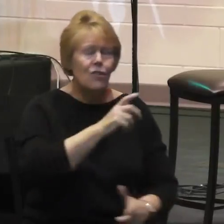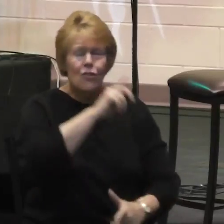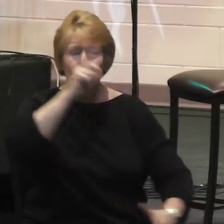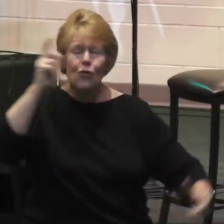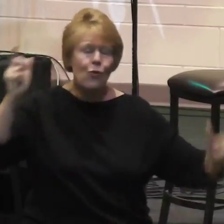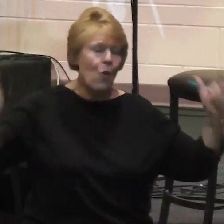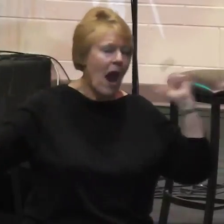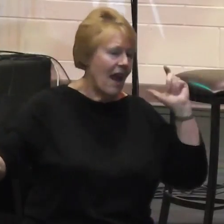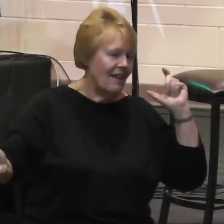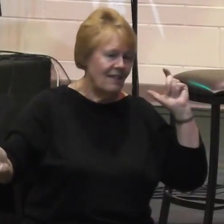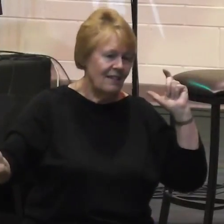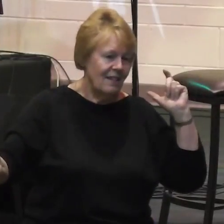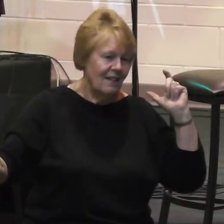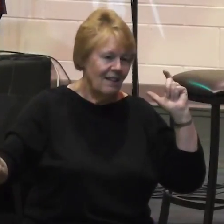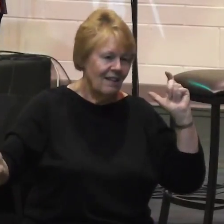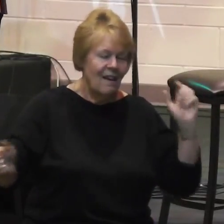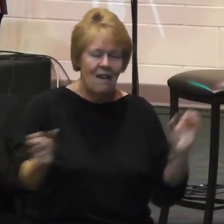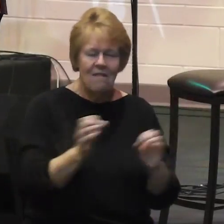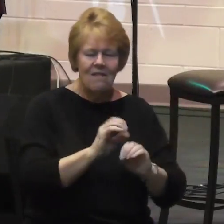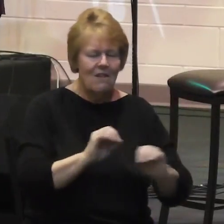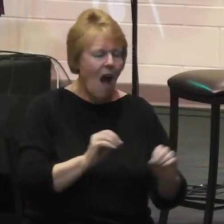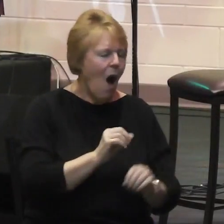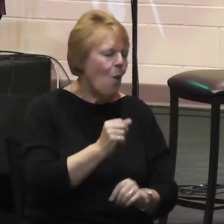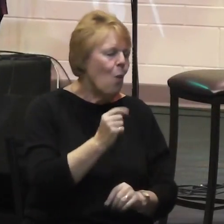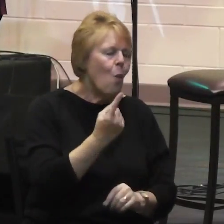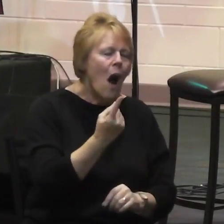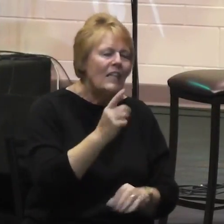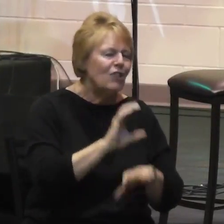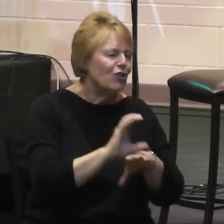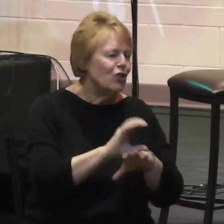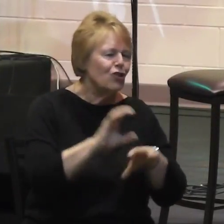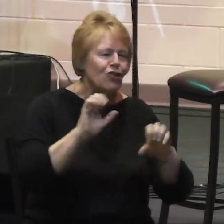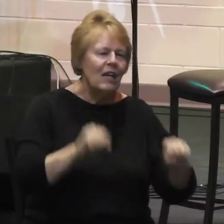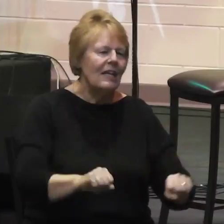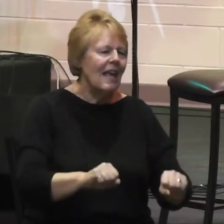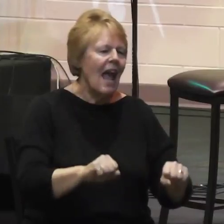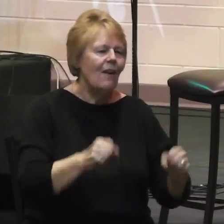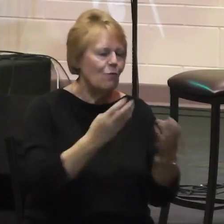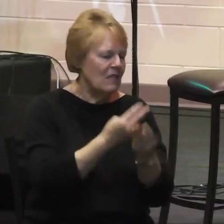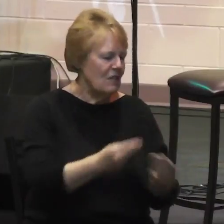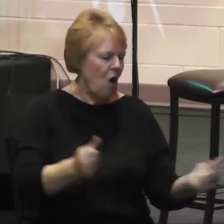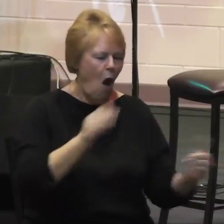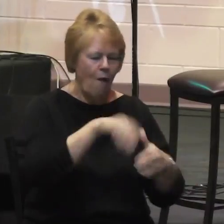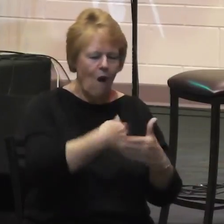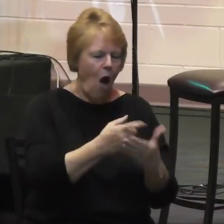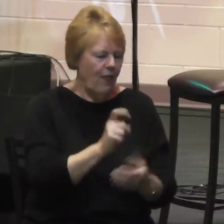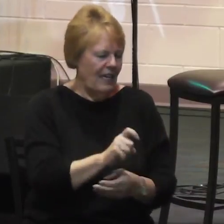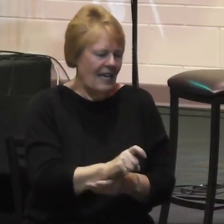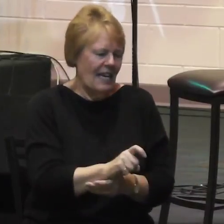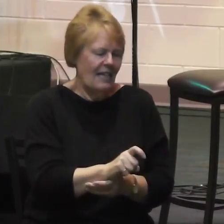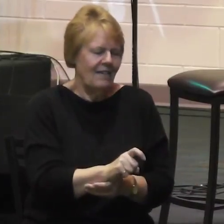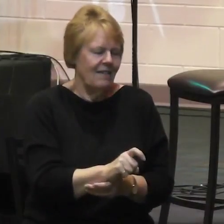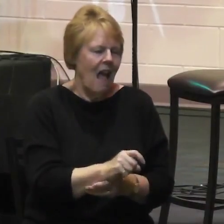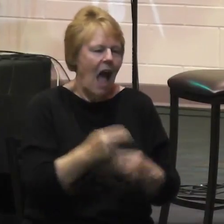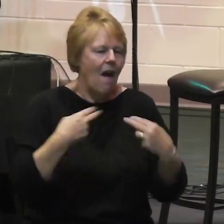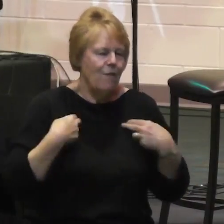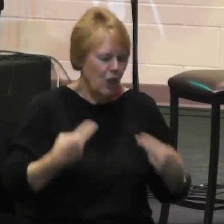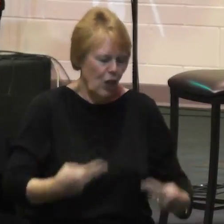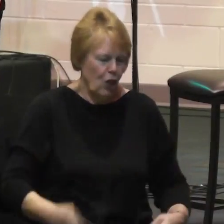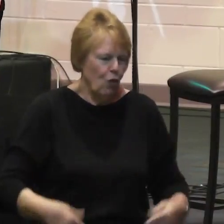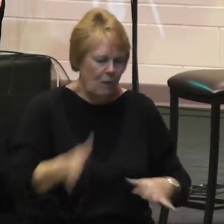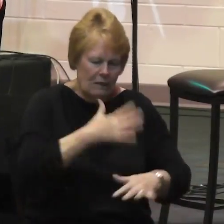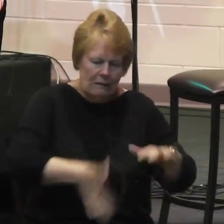is immense. No one church can address the needs of humanity adequately. I must extend